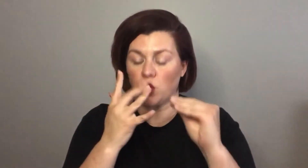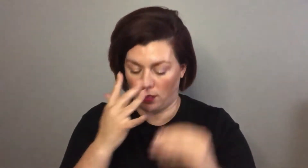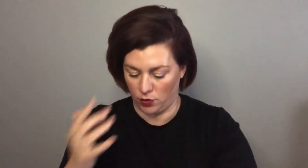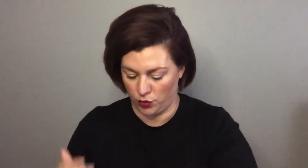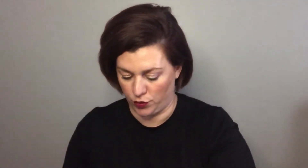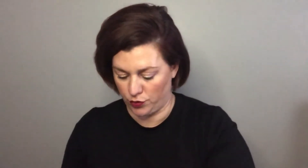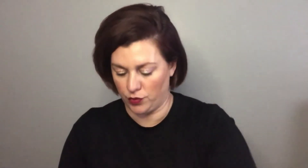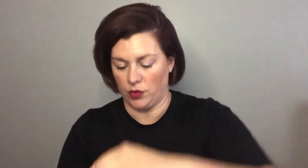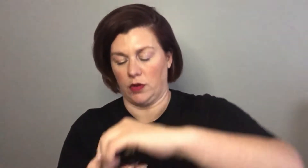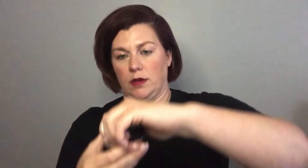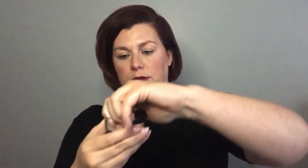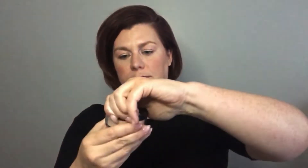and then I have one more color